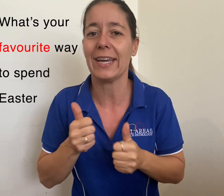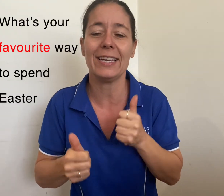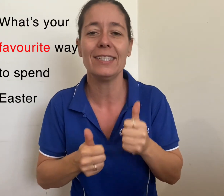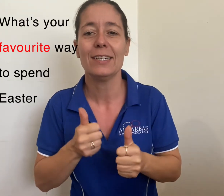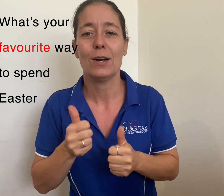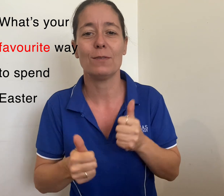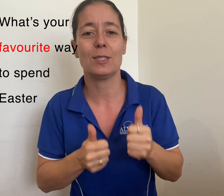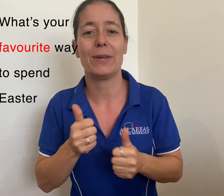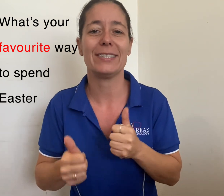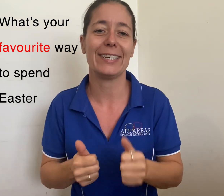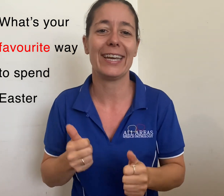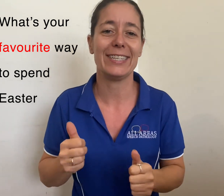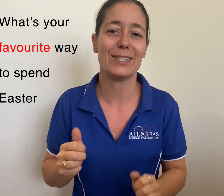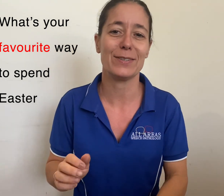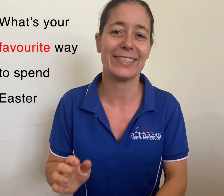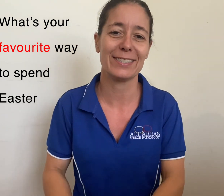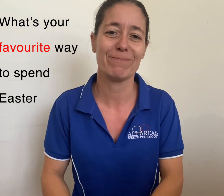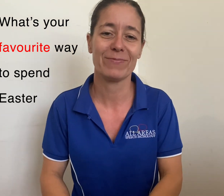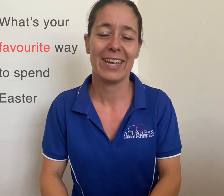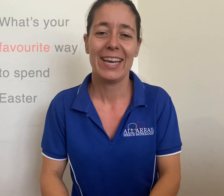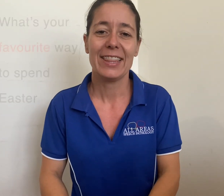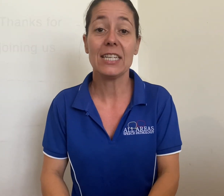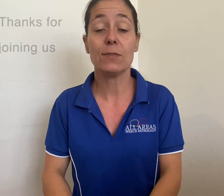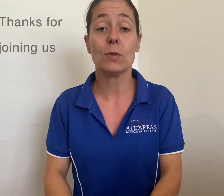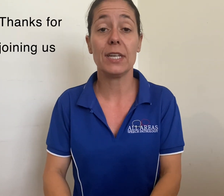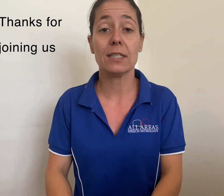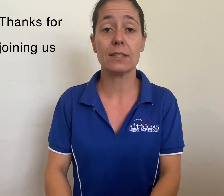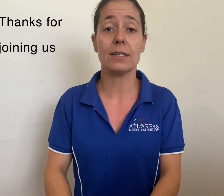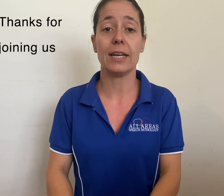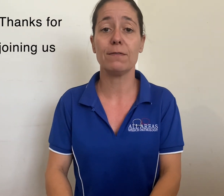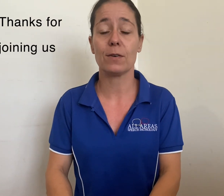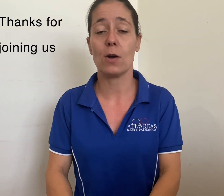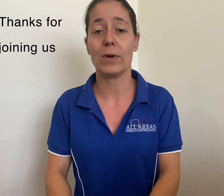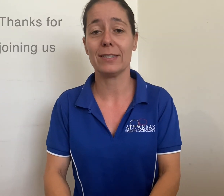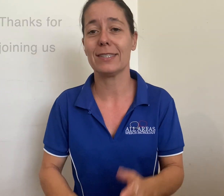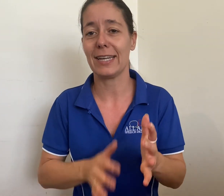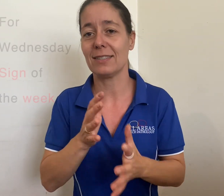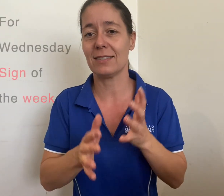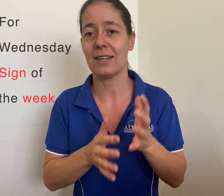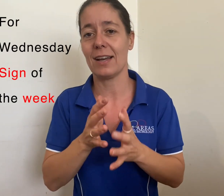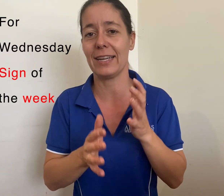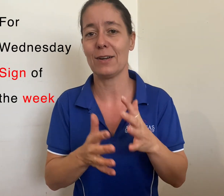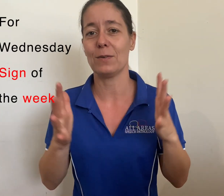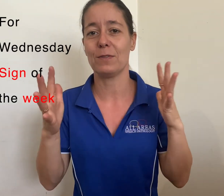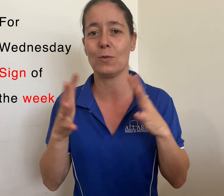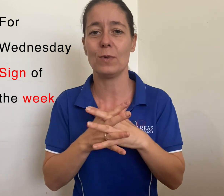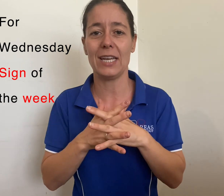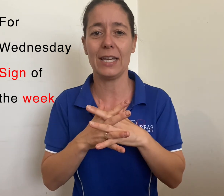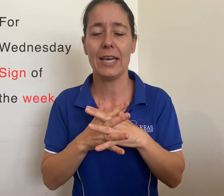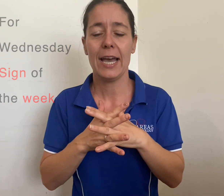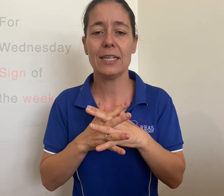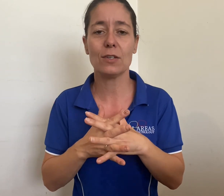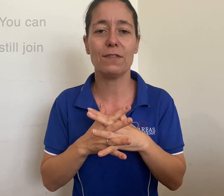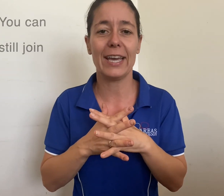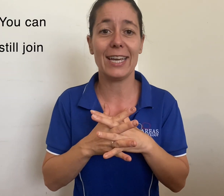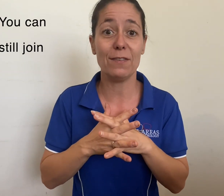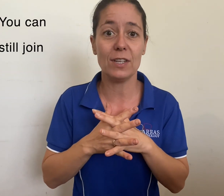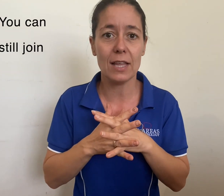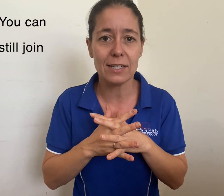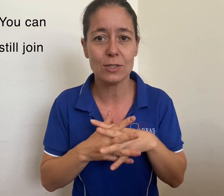of spending Easter is. Thanks for joining us. Thanks for our Wednesday Sign of the Week. And don't forget if you'd like to